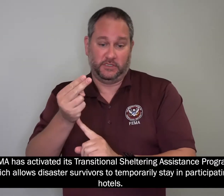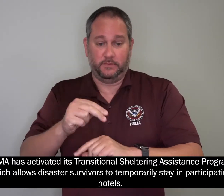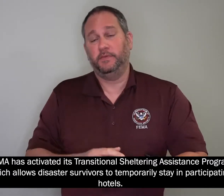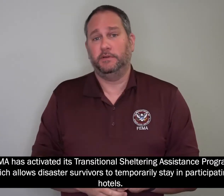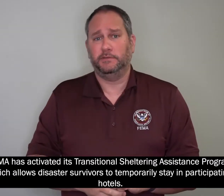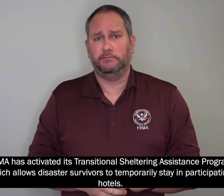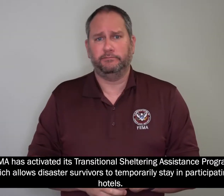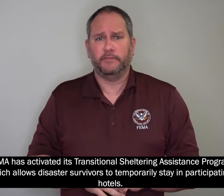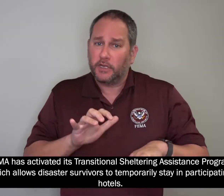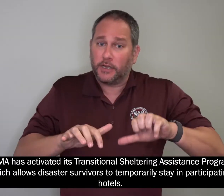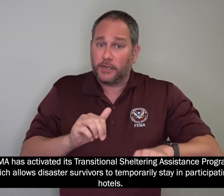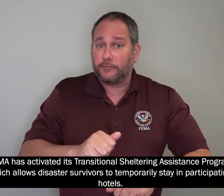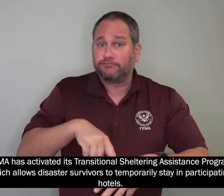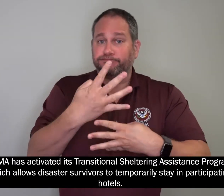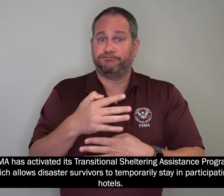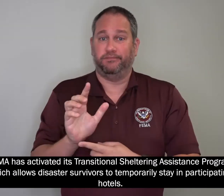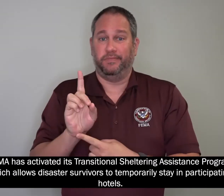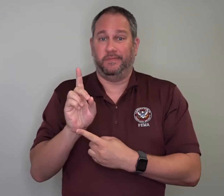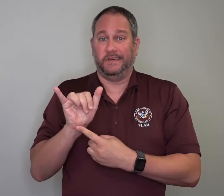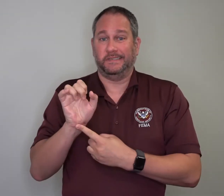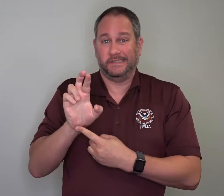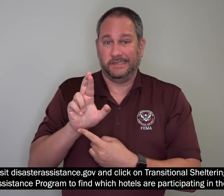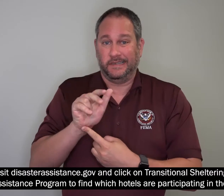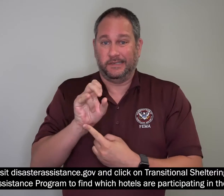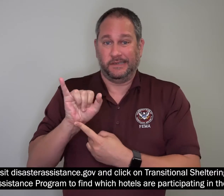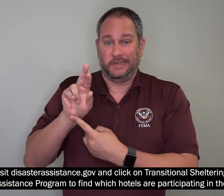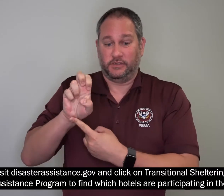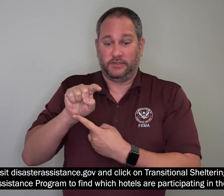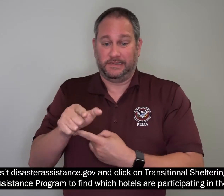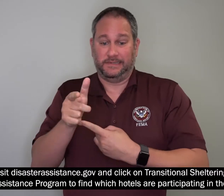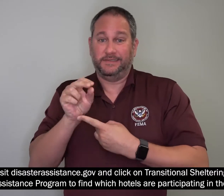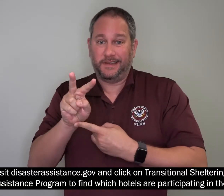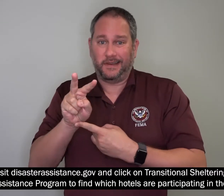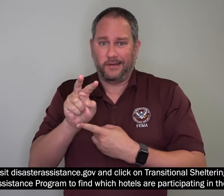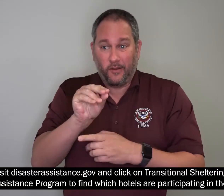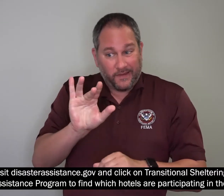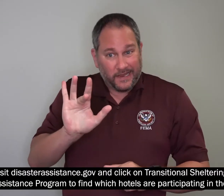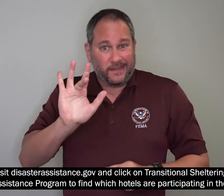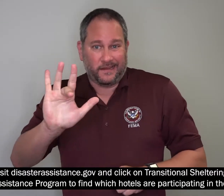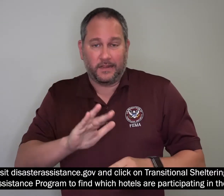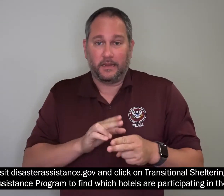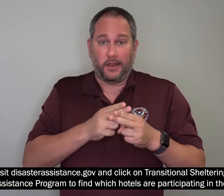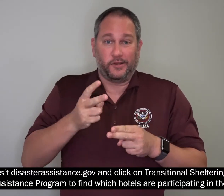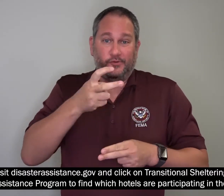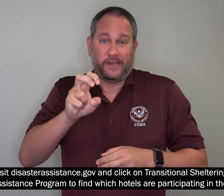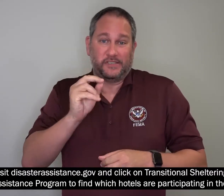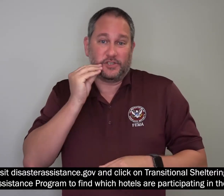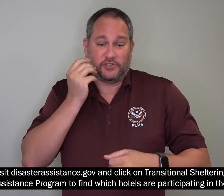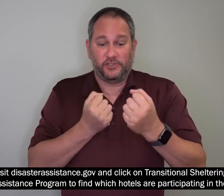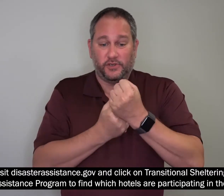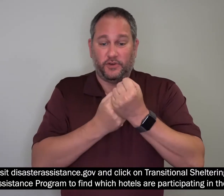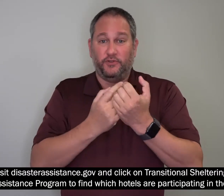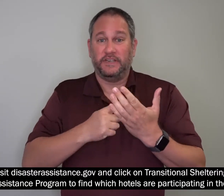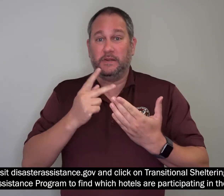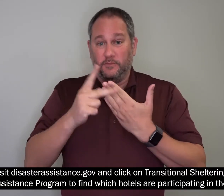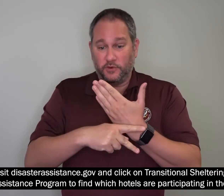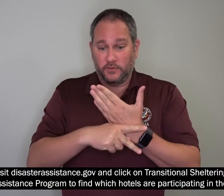stay in participating hotels. Visit DisasterAssistance.gov and click on Transitional Sheltering Assistance